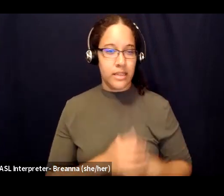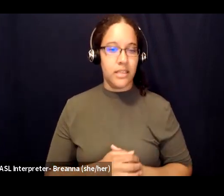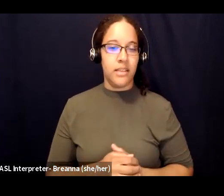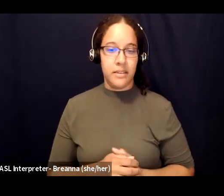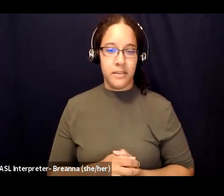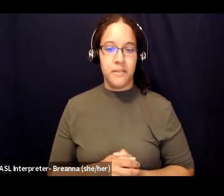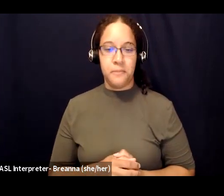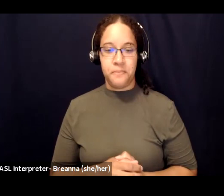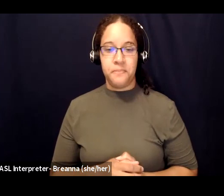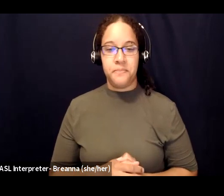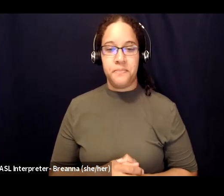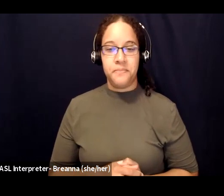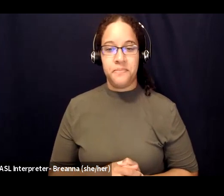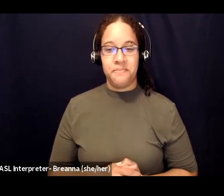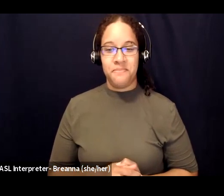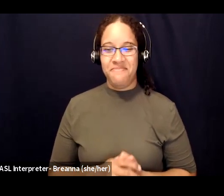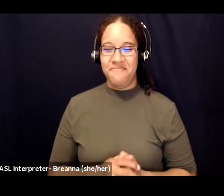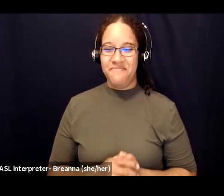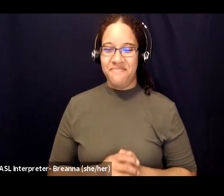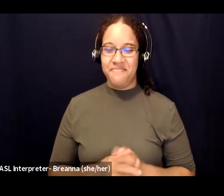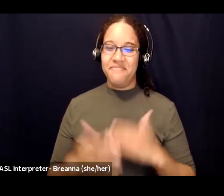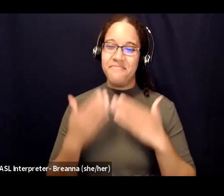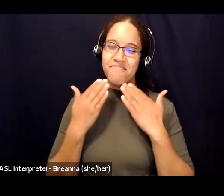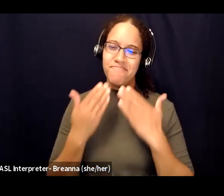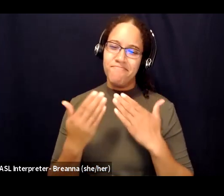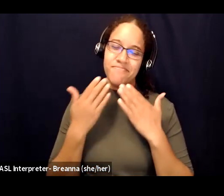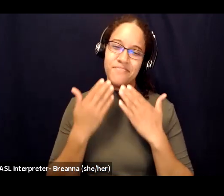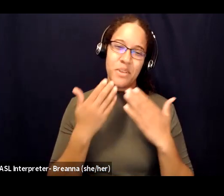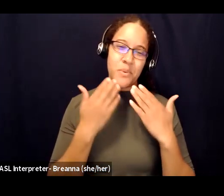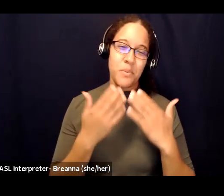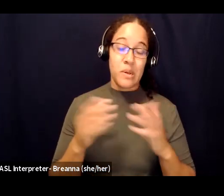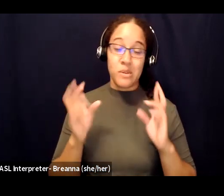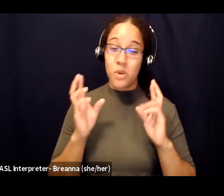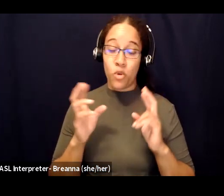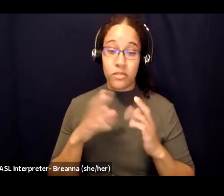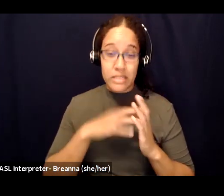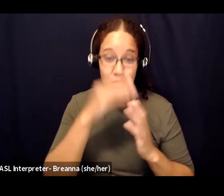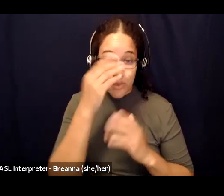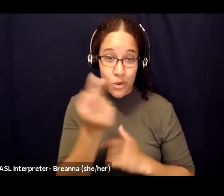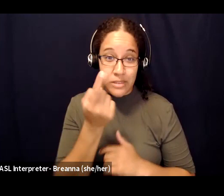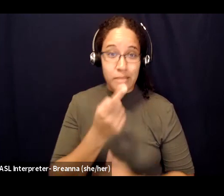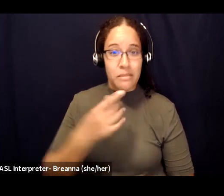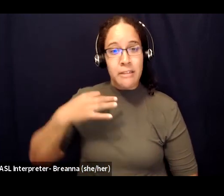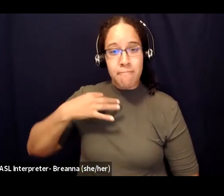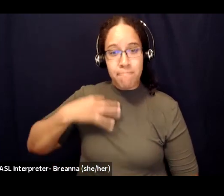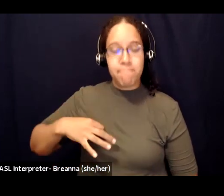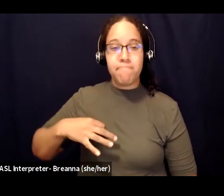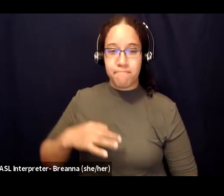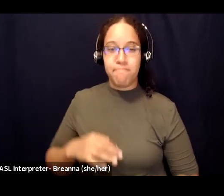so thank you so much i hope you benefited from this webinar and got what you were looking for and thank you again to